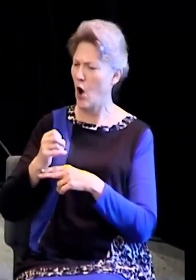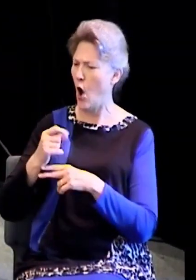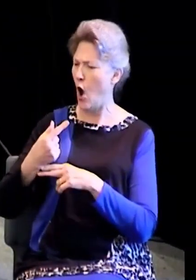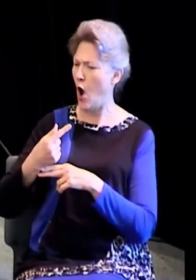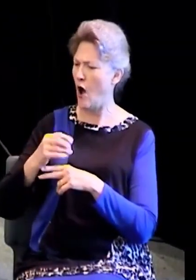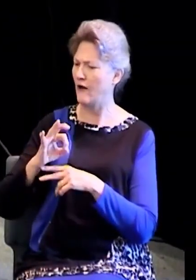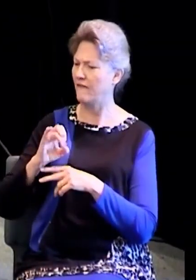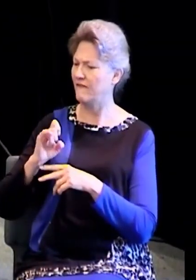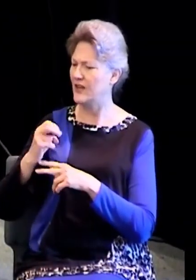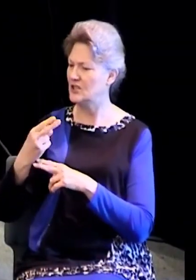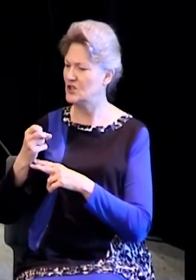up here. Anguilla.